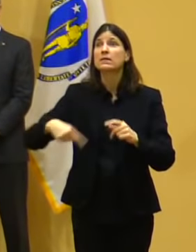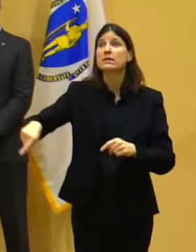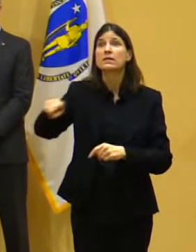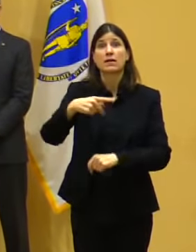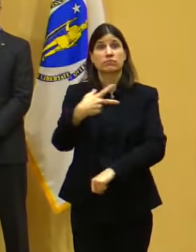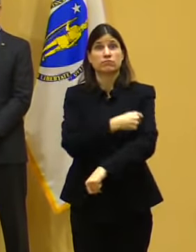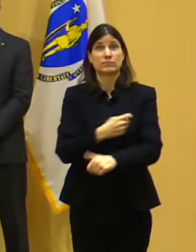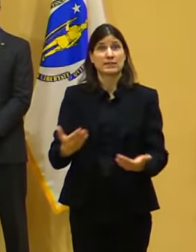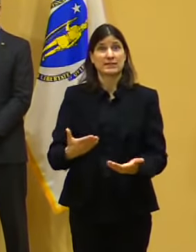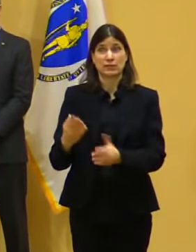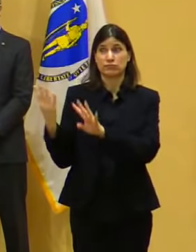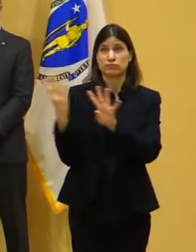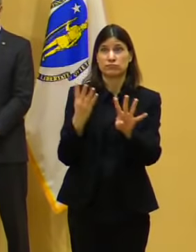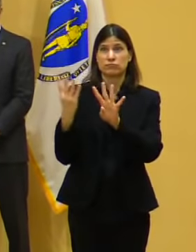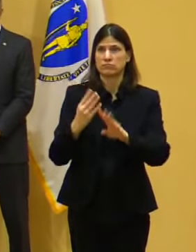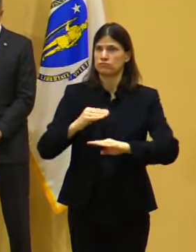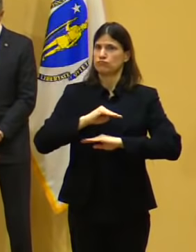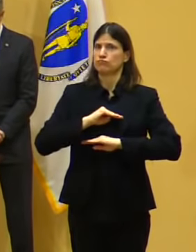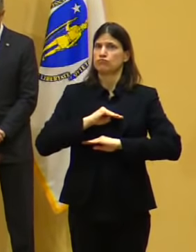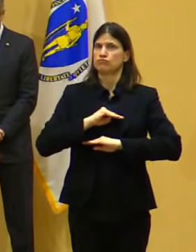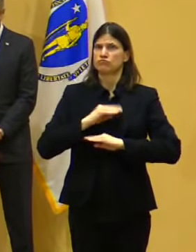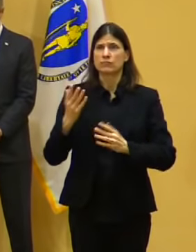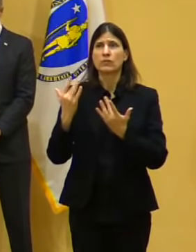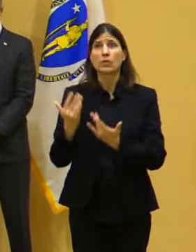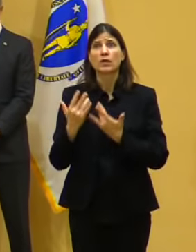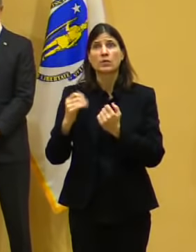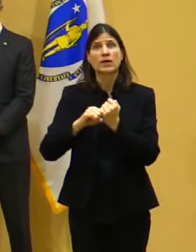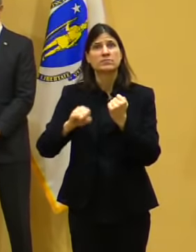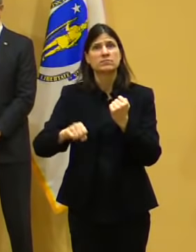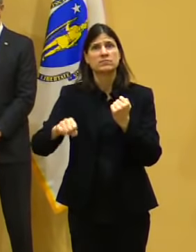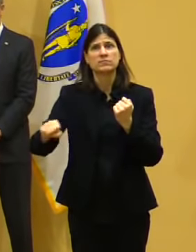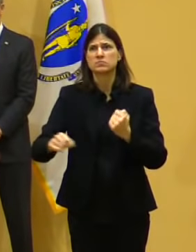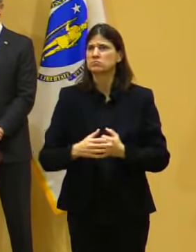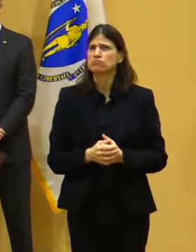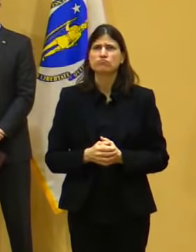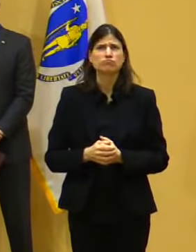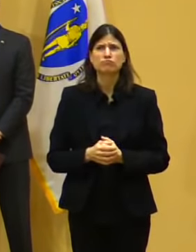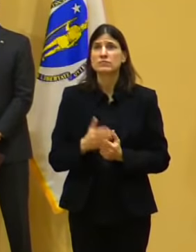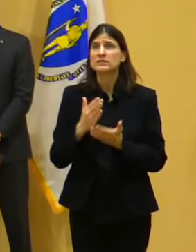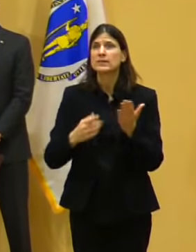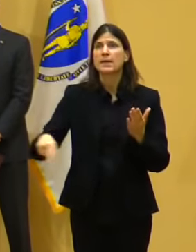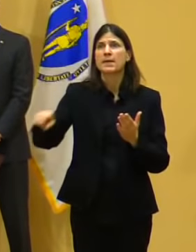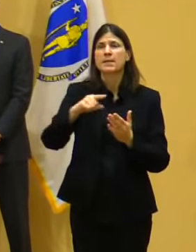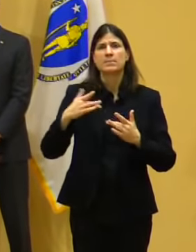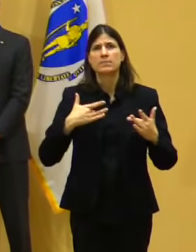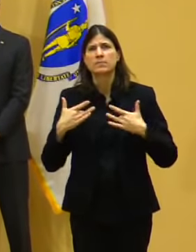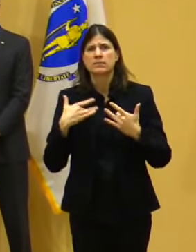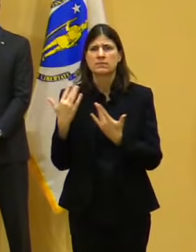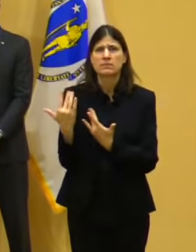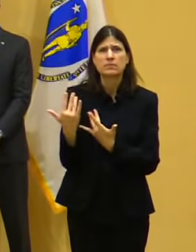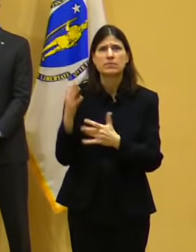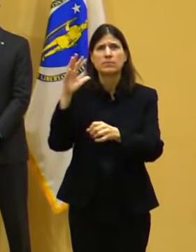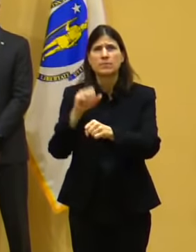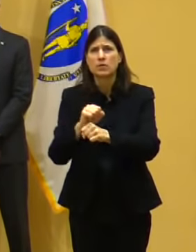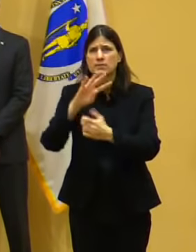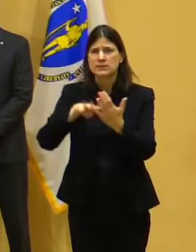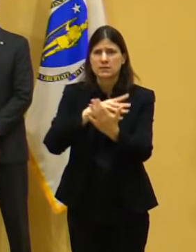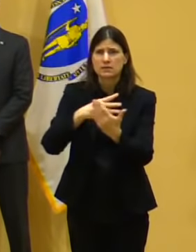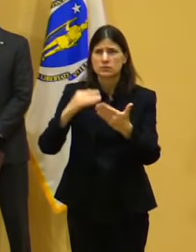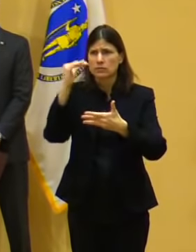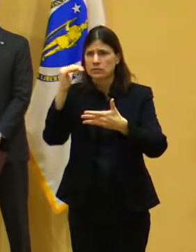decreasing waiting times, which I know was a concern at the initial outset of vaccinations.